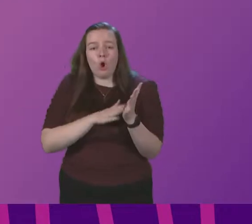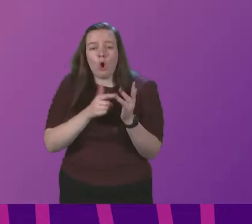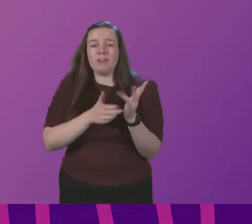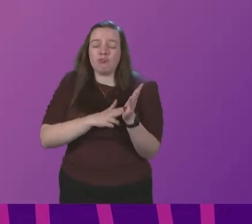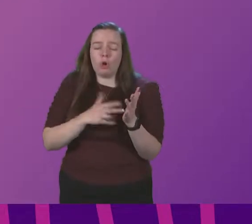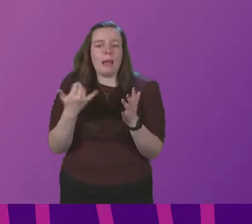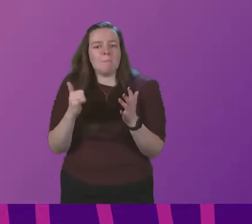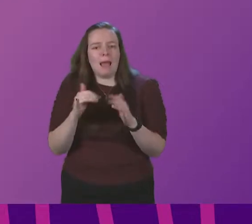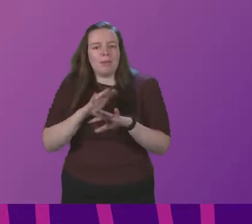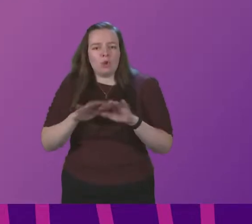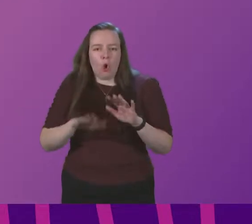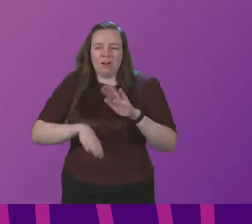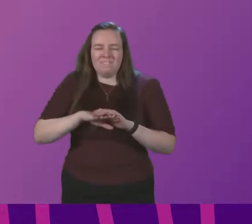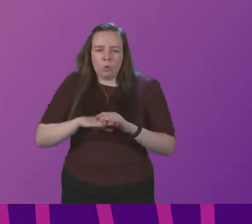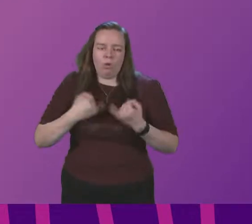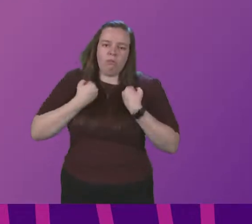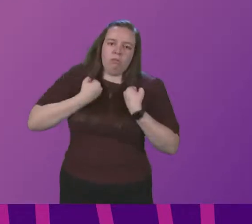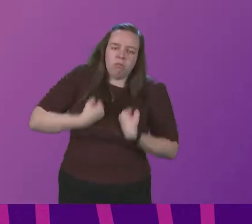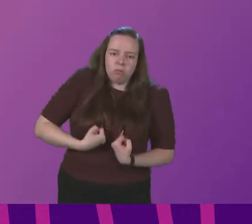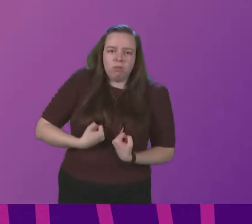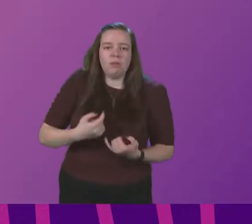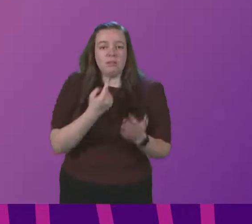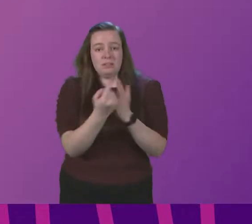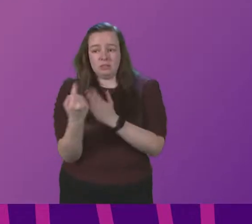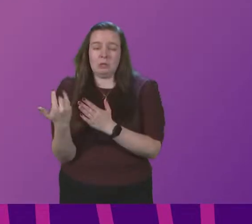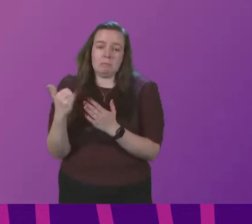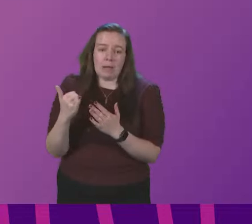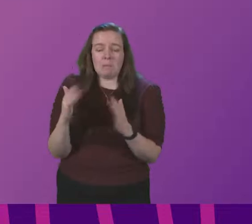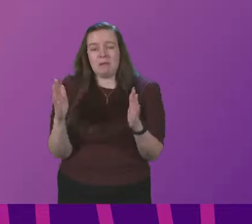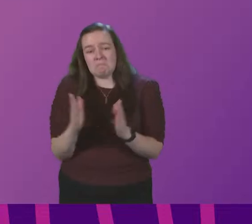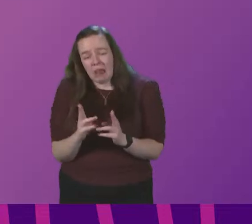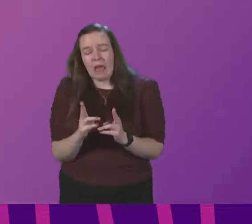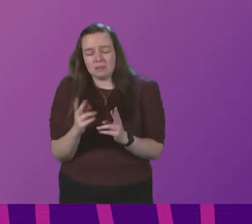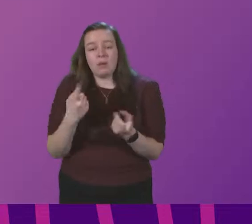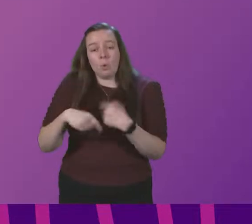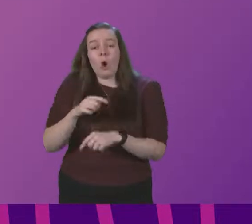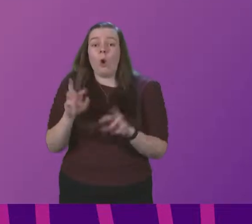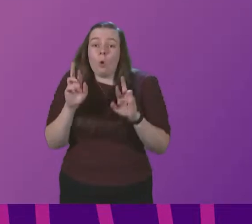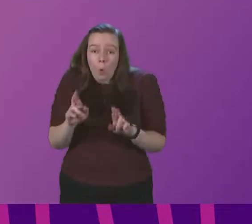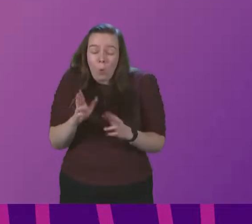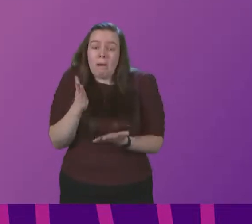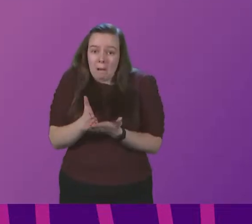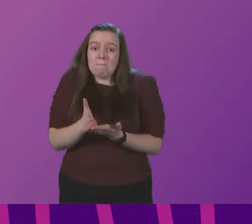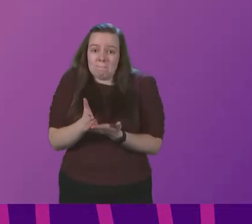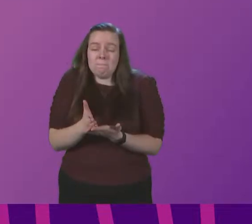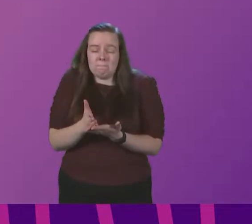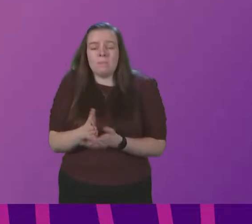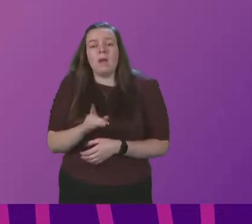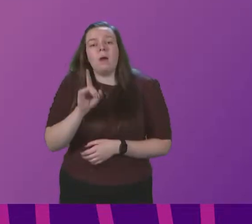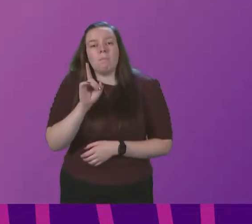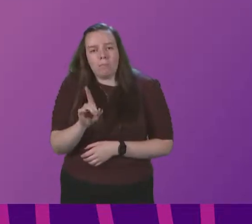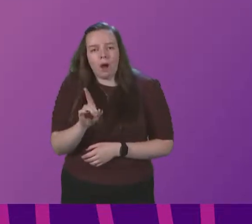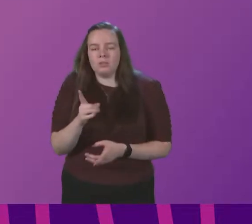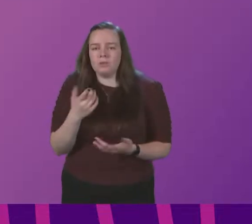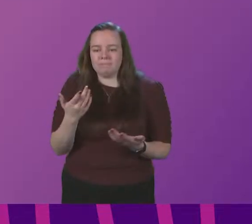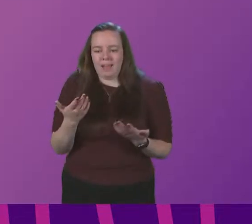milder in its impact on individual health than Delta, and obviously we all hope that is the case. However, we